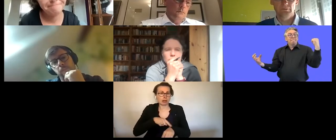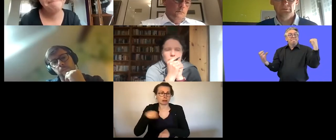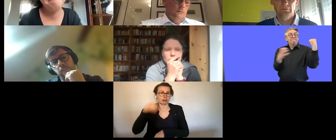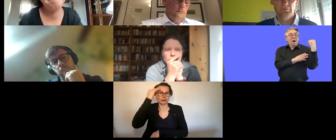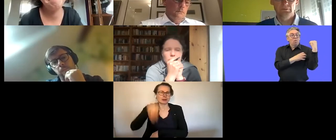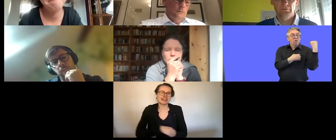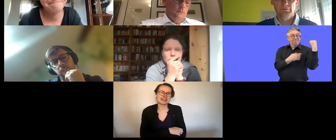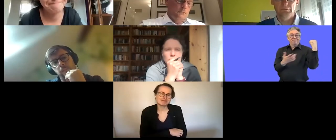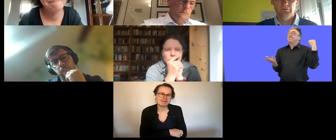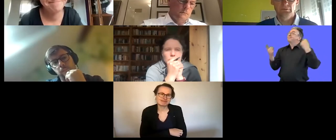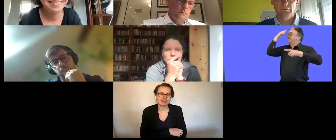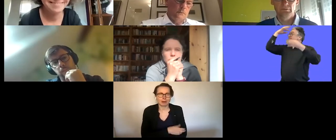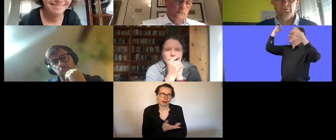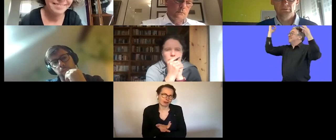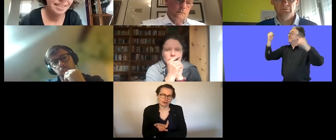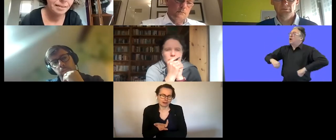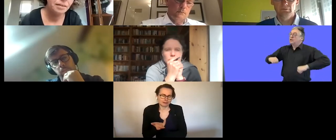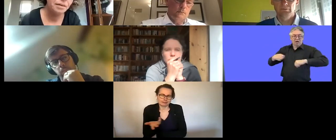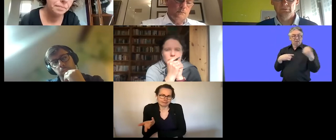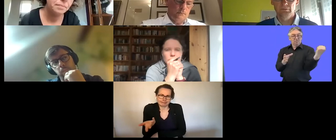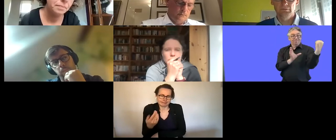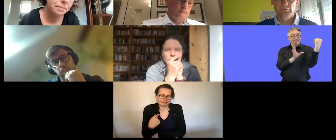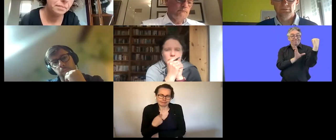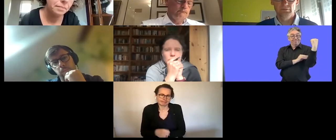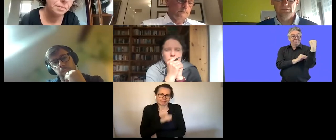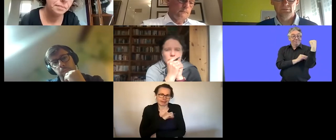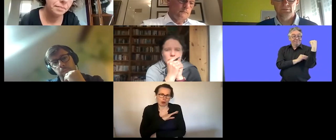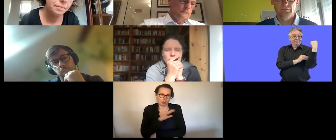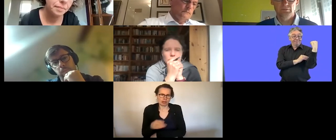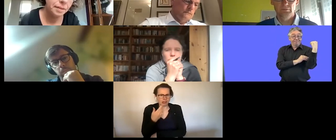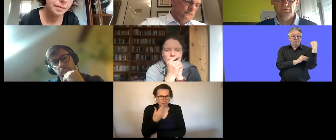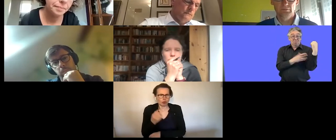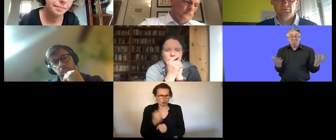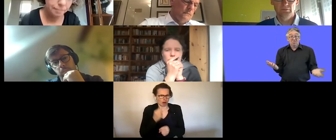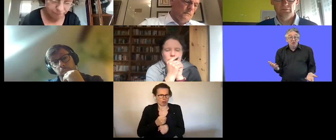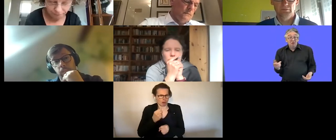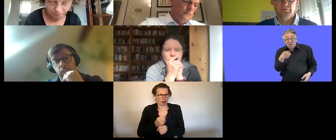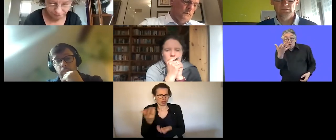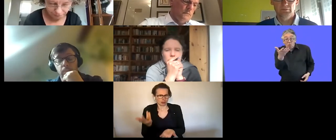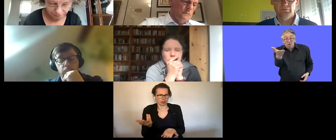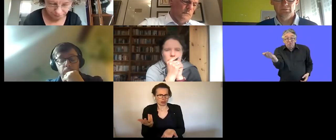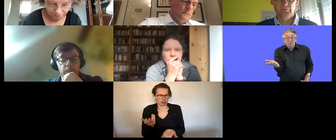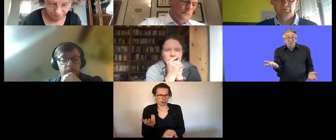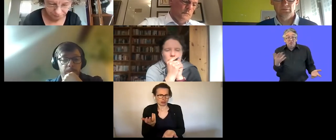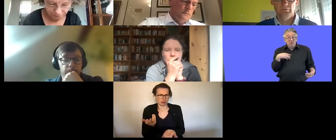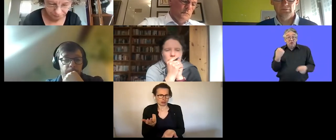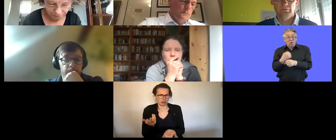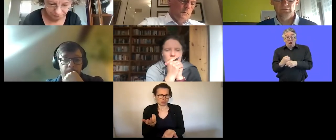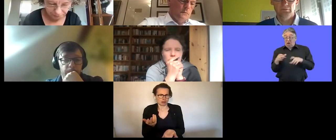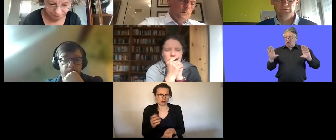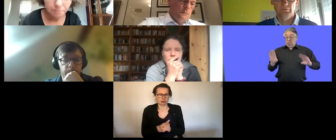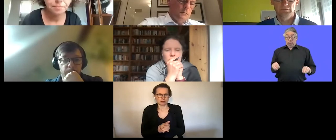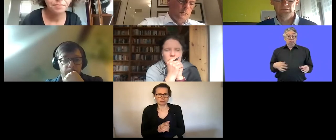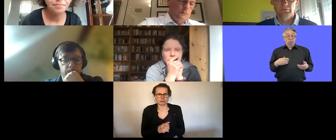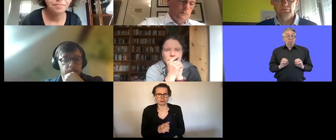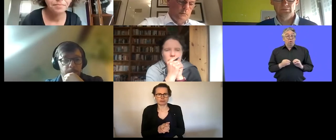but of course i mean i can stop working if if i like that wouldn't be a problem i